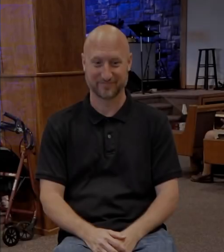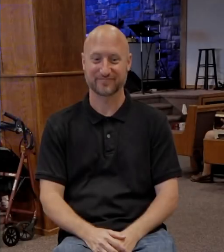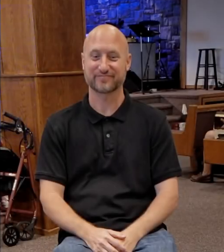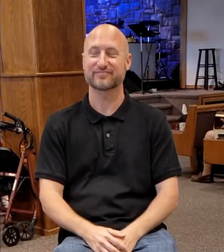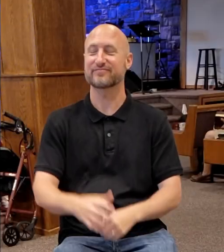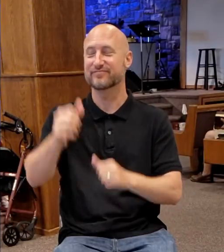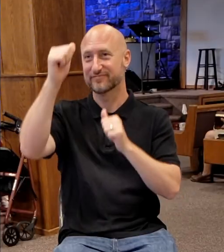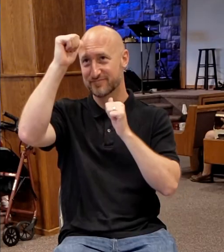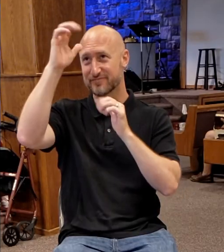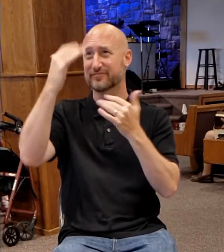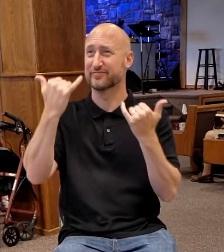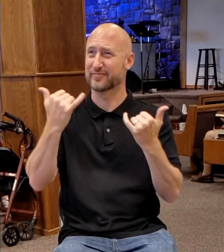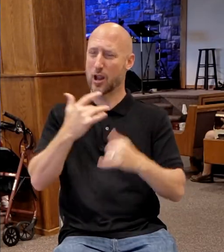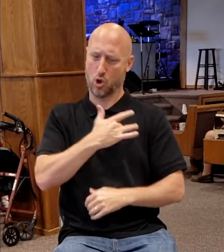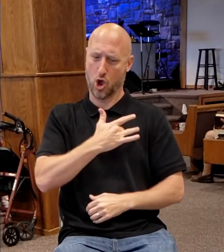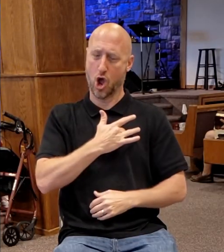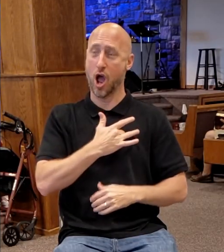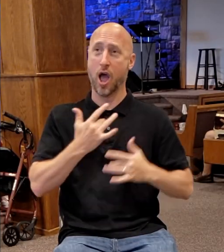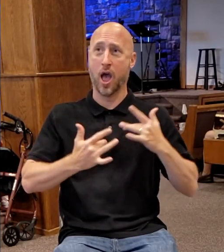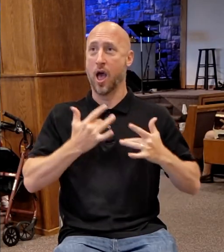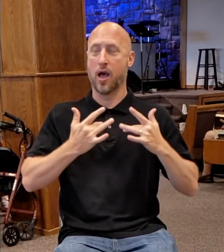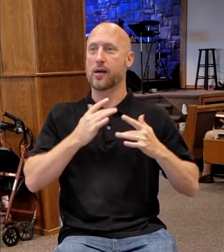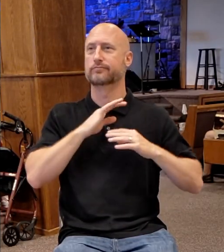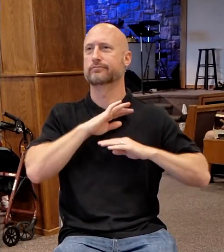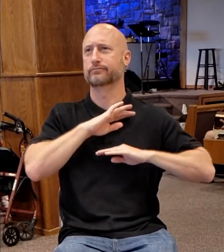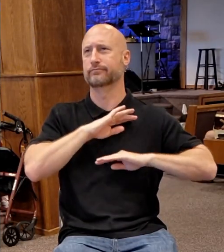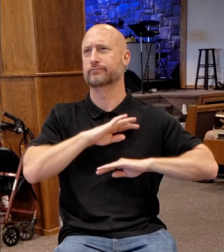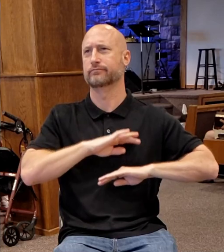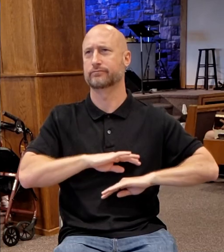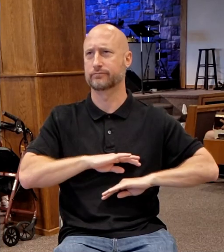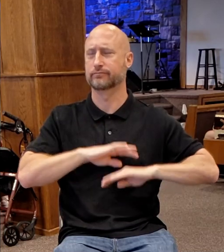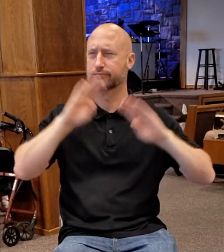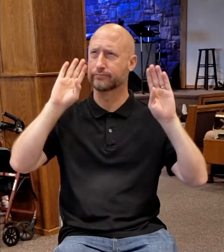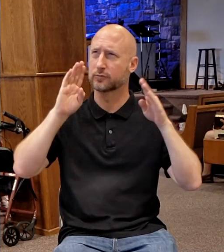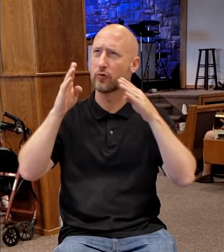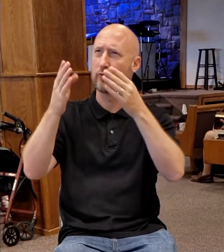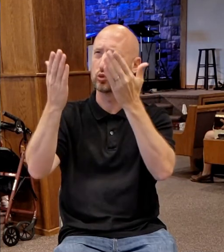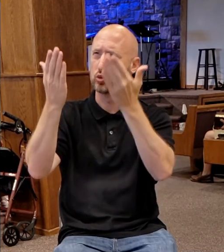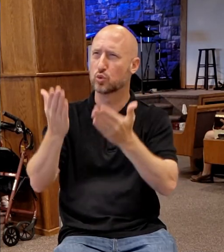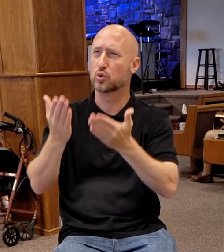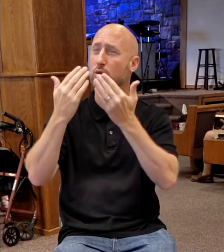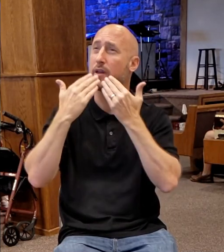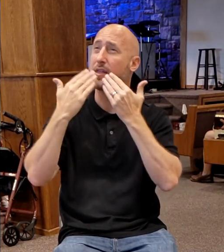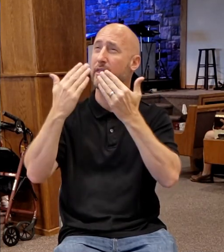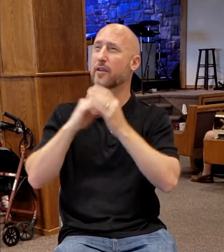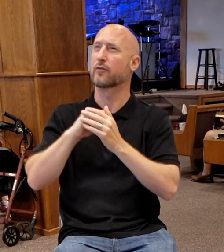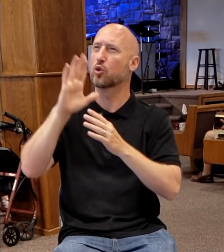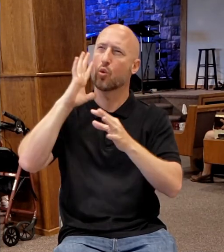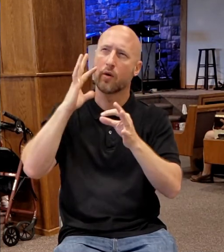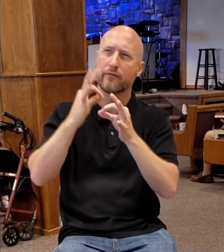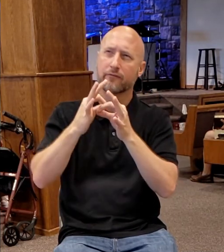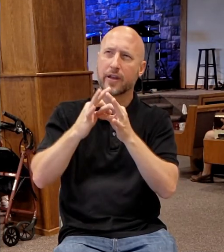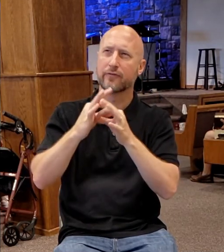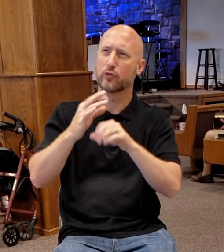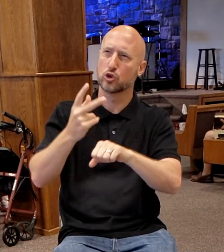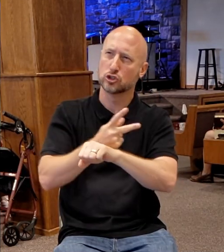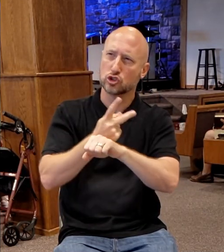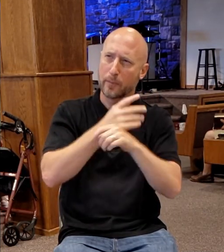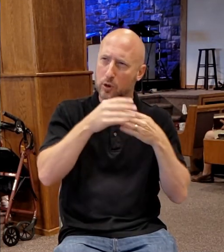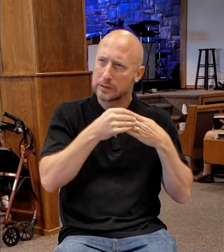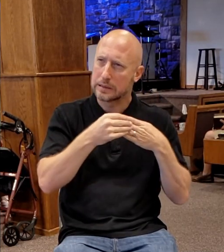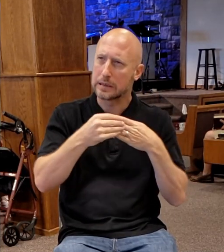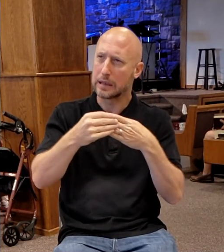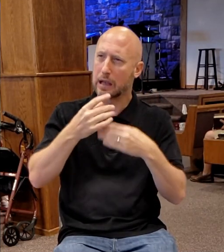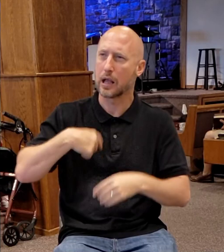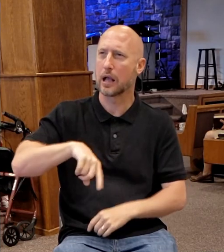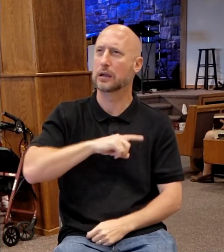Father, we send our hearts as we continue today. Thank you for your grace. Lord, thank you for your faithful shepherding. Thank you for